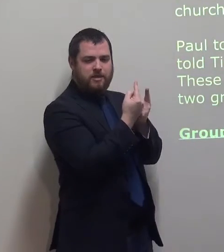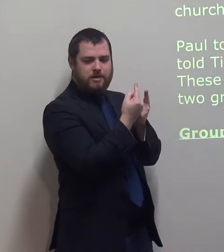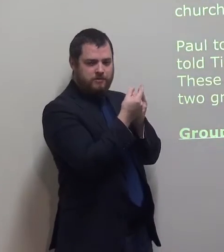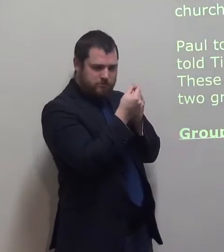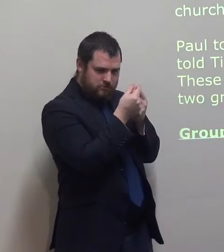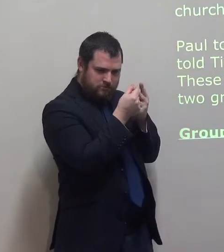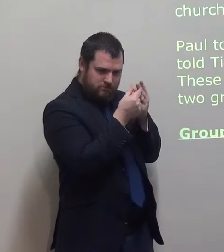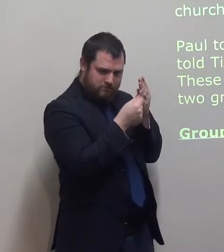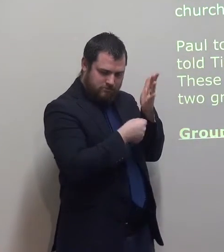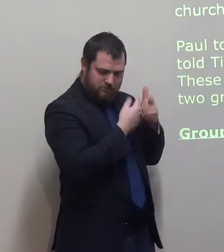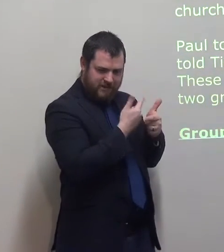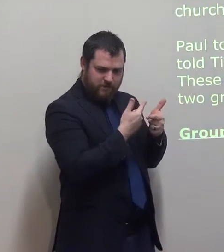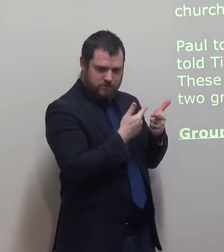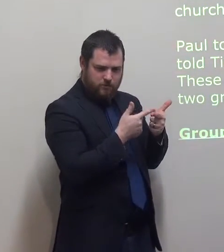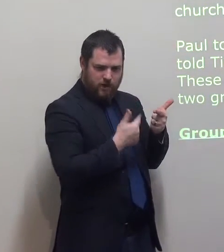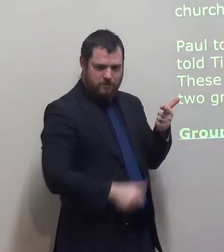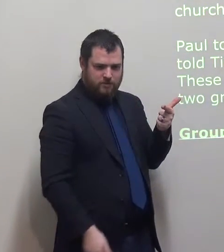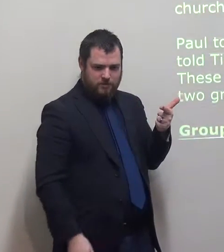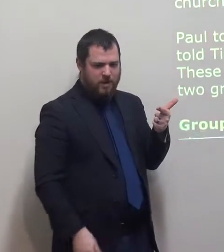and these seven things can be split into two groups.